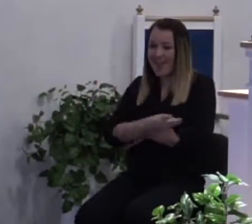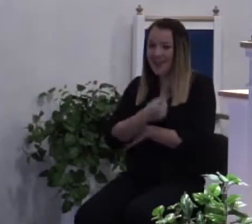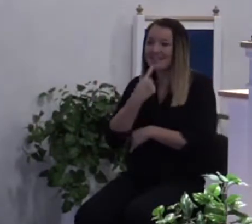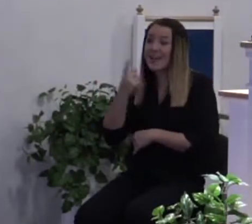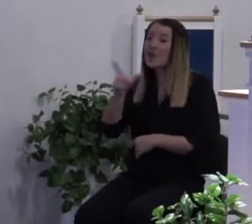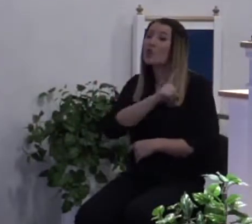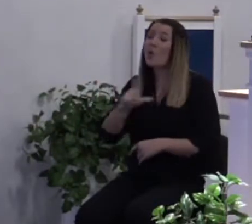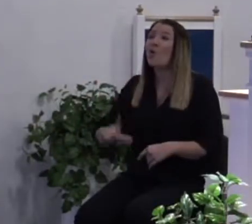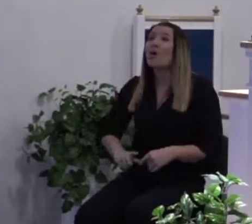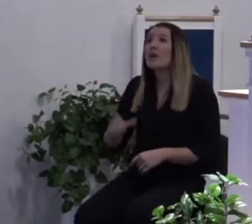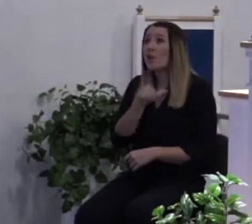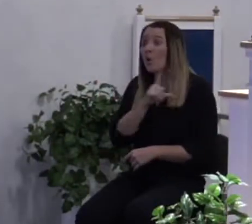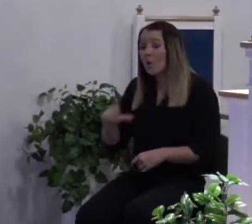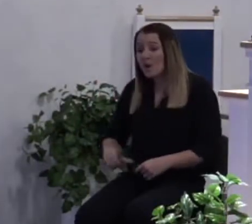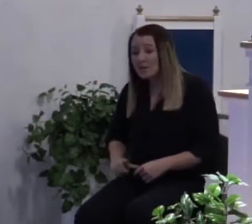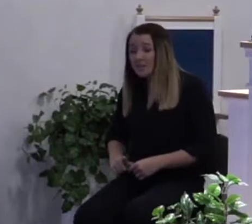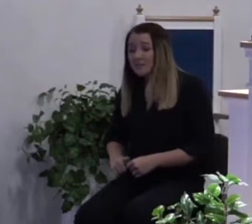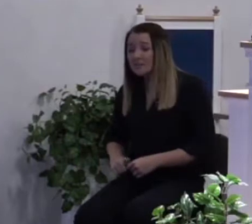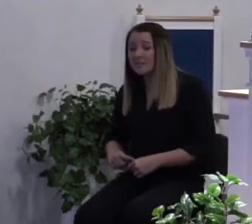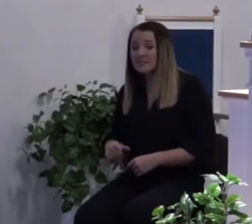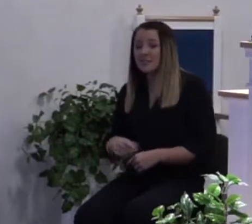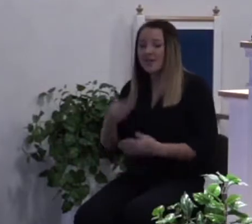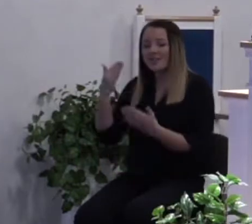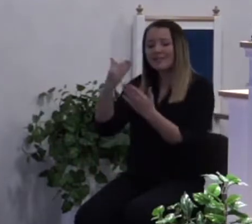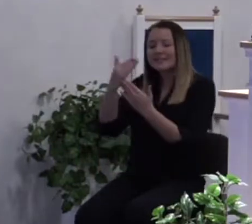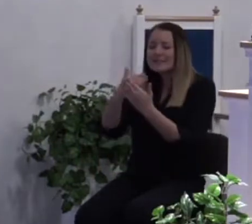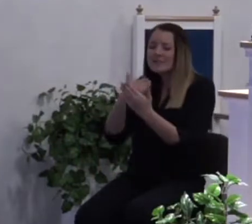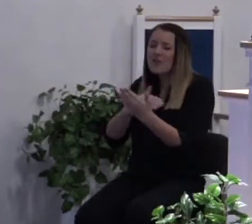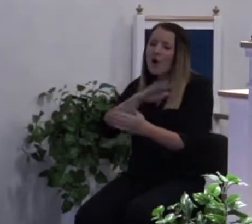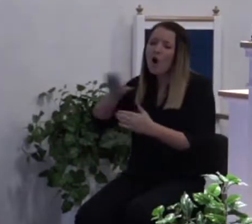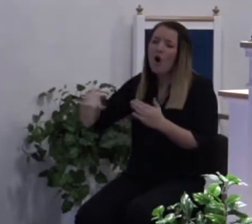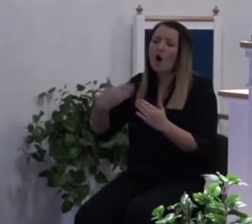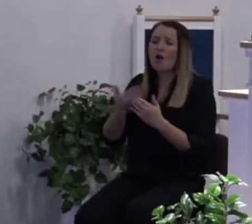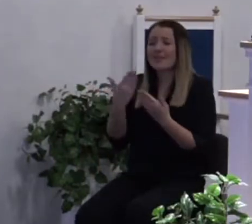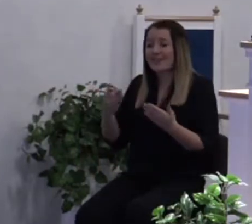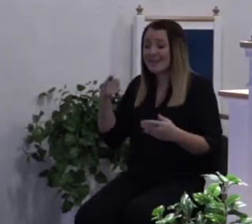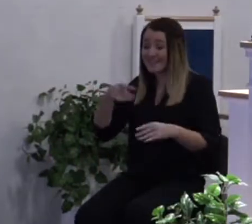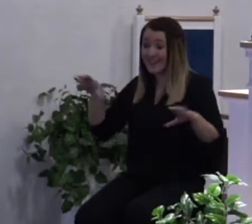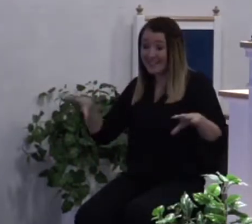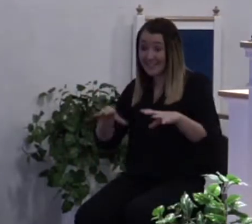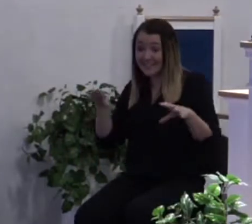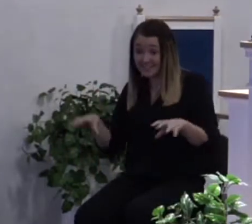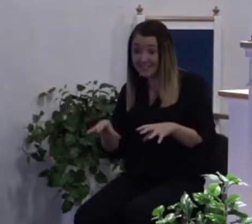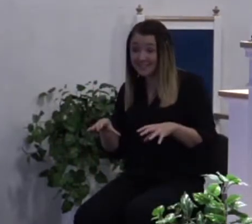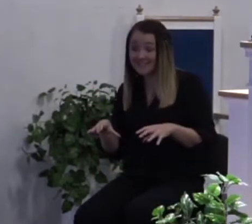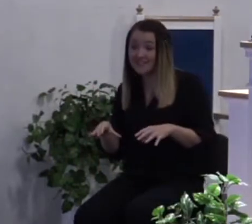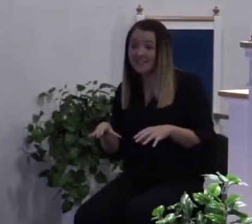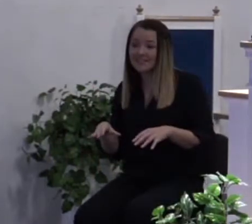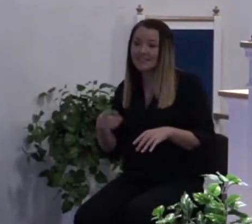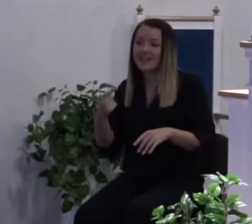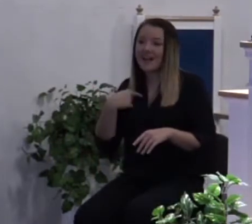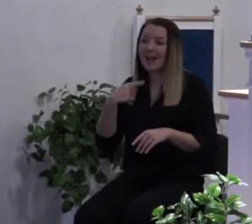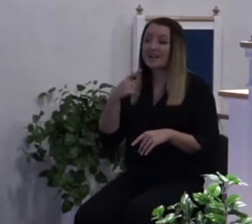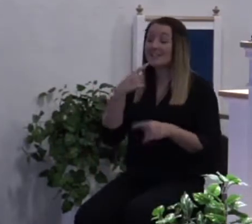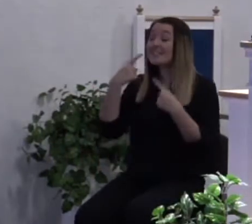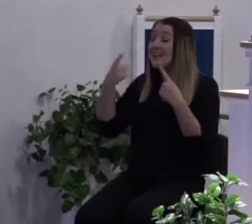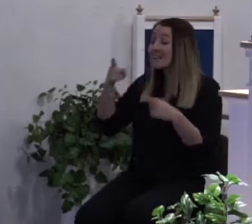Lord, Lord, and list off all the things that they did. And he said, now I will declare to them, depart